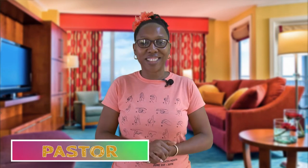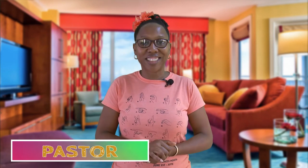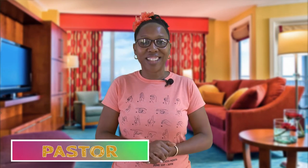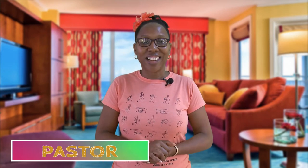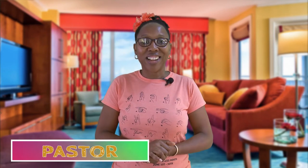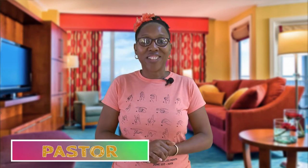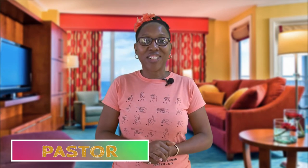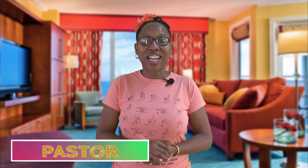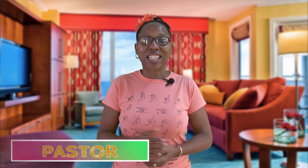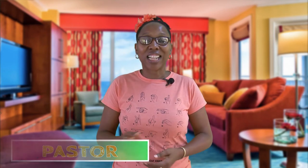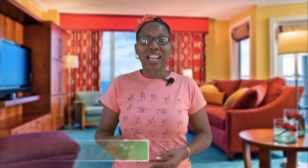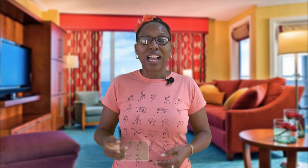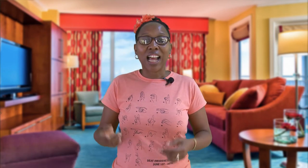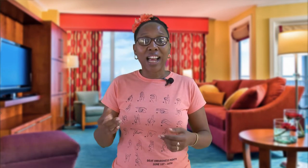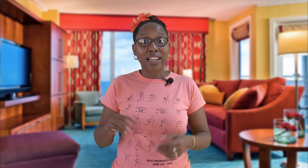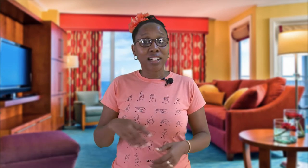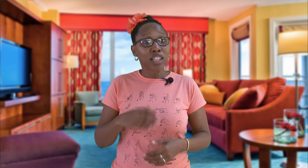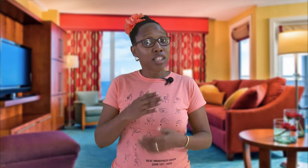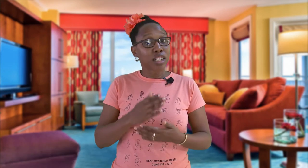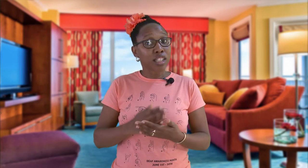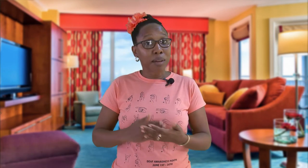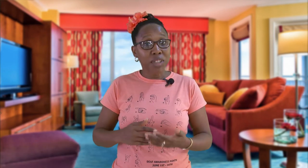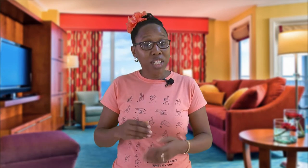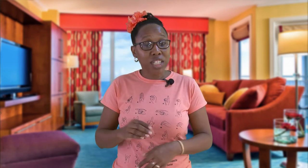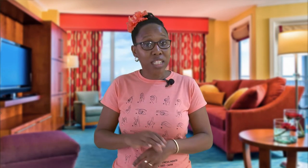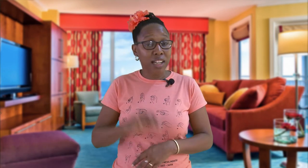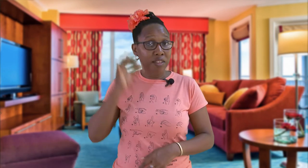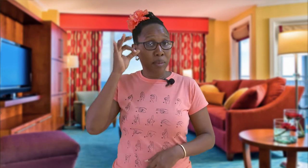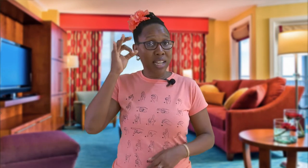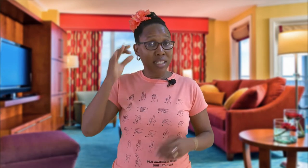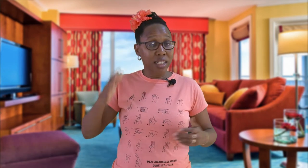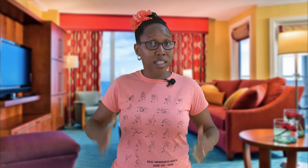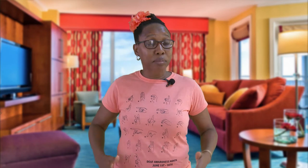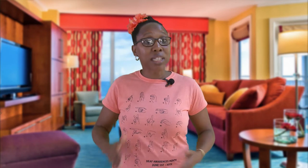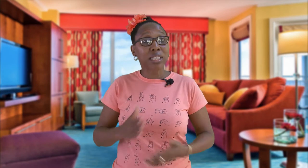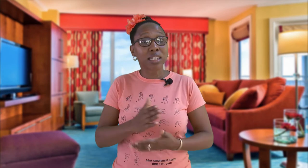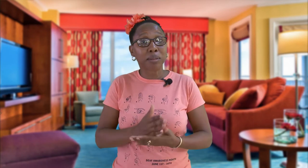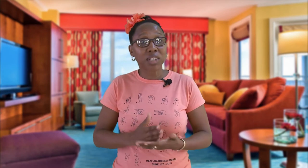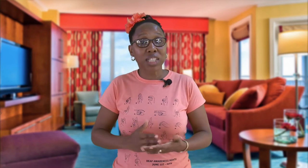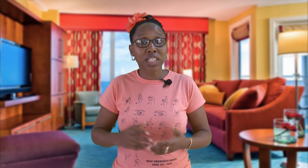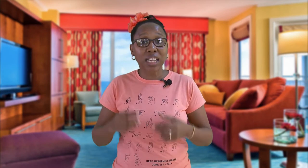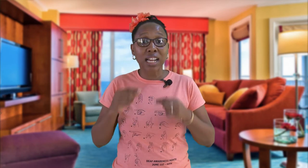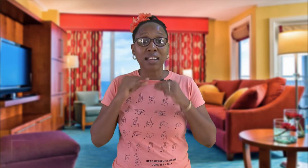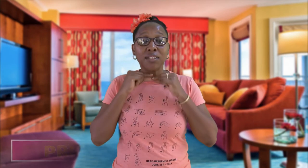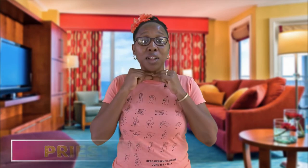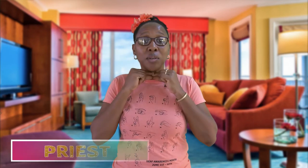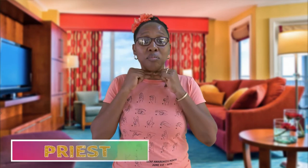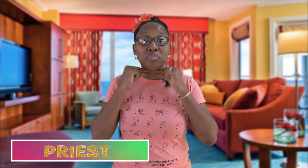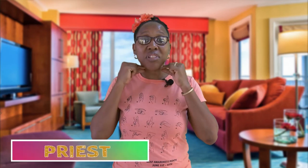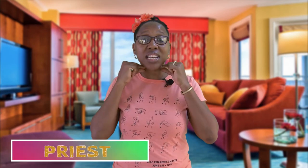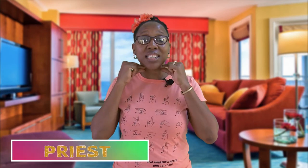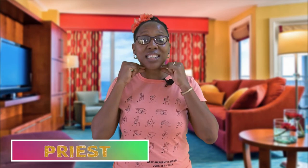right and some judges have pastors but some judges have priest